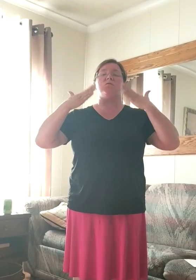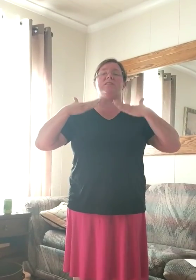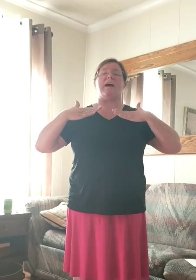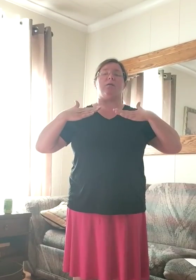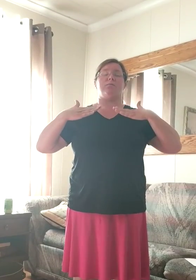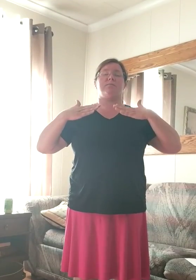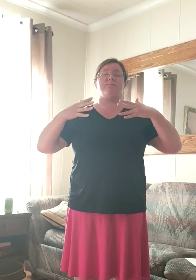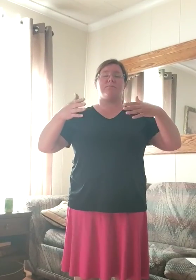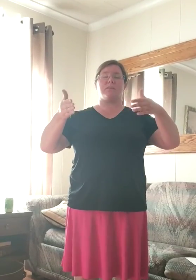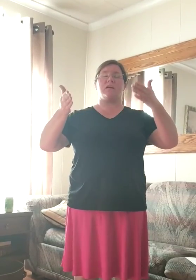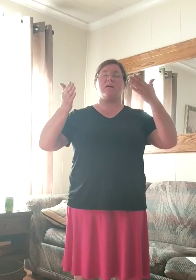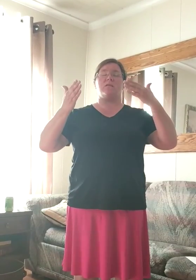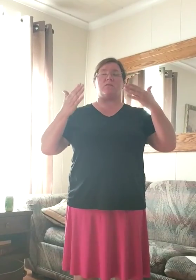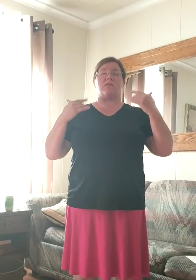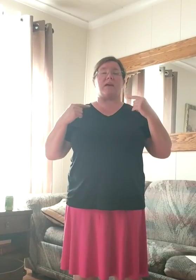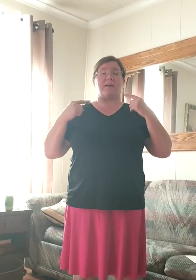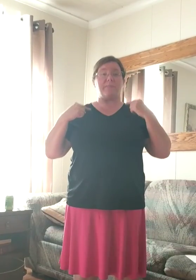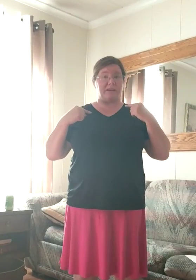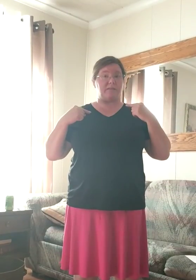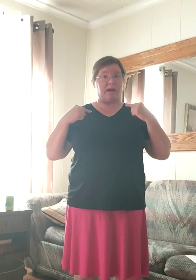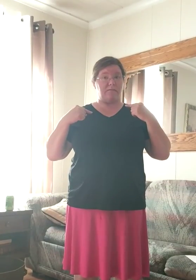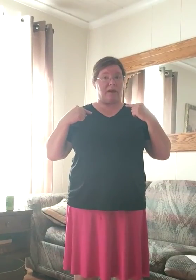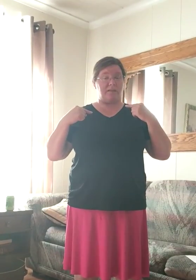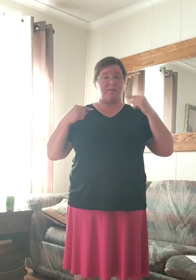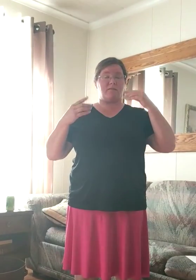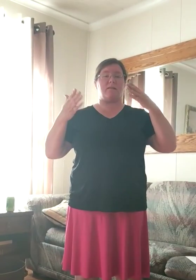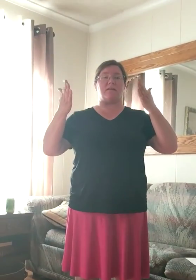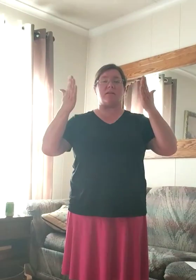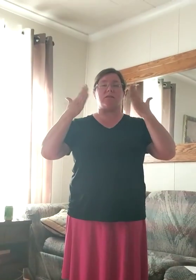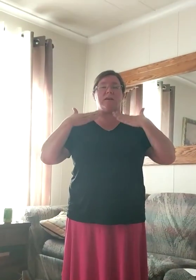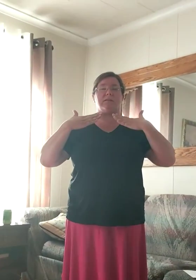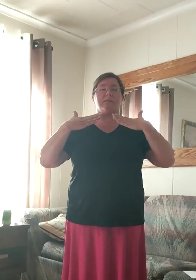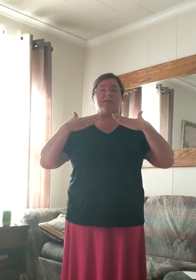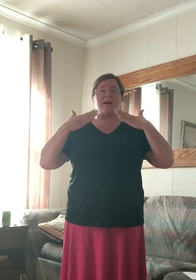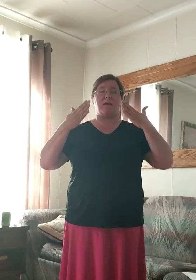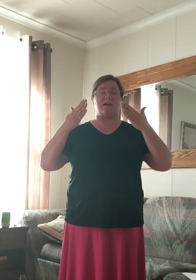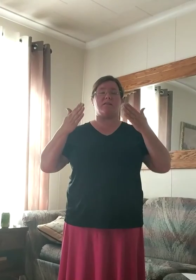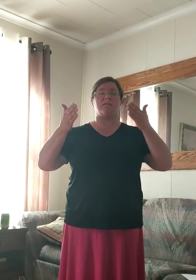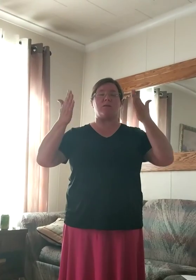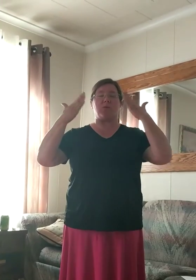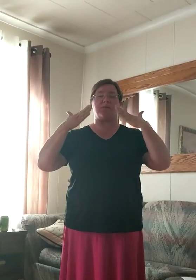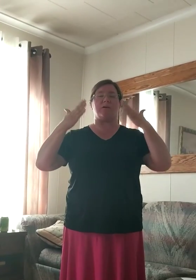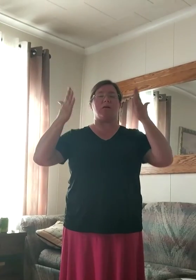down, so you've got to make a sad face, and then you take your hands, wave them down.